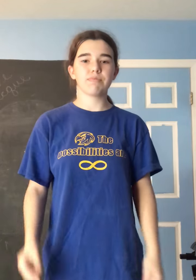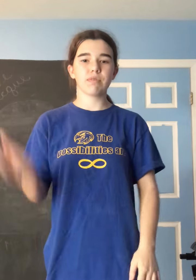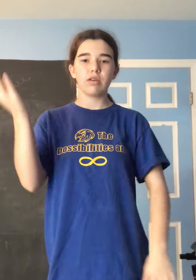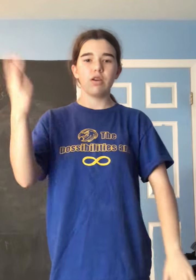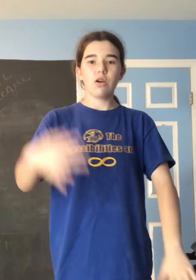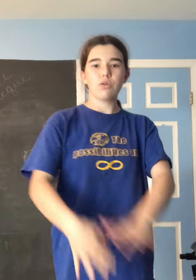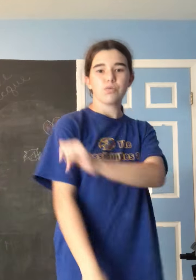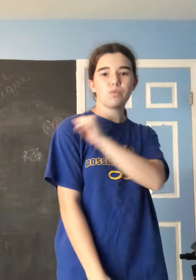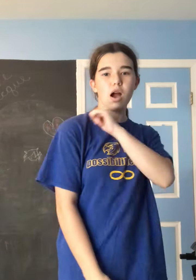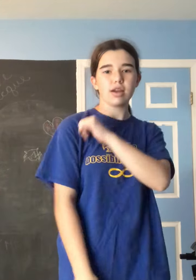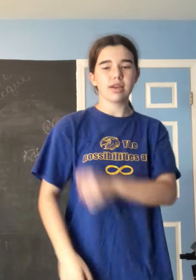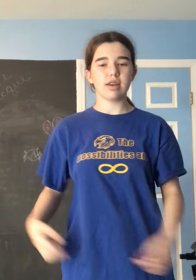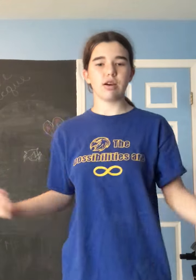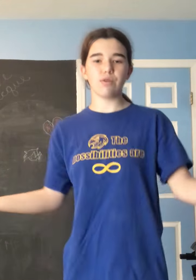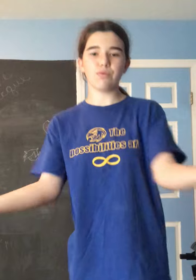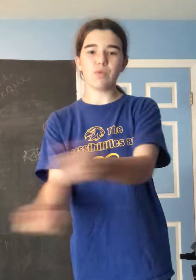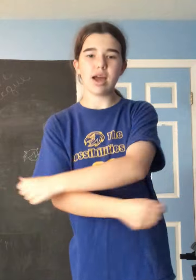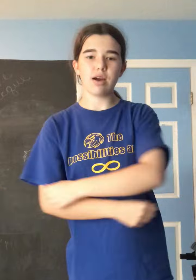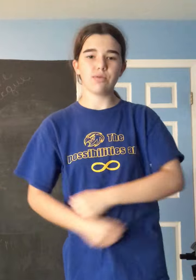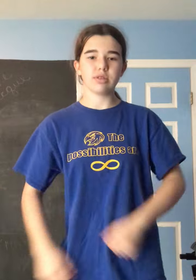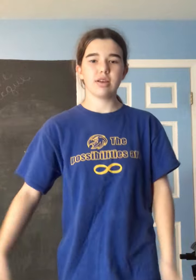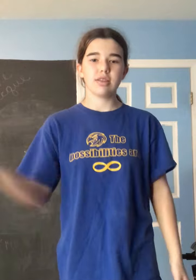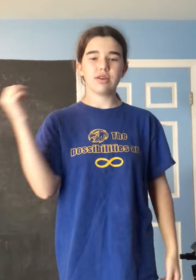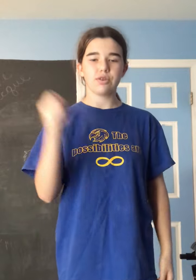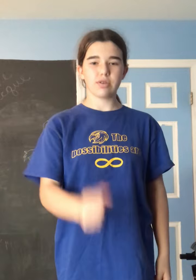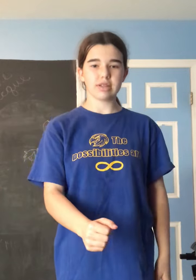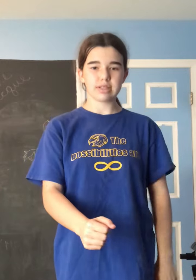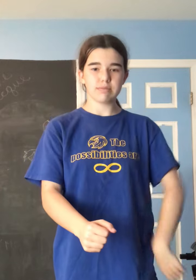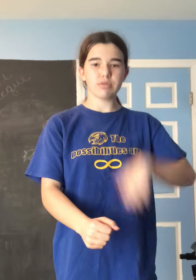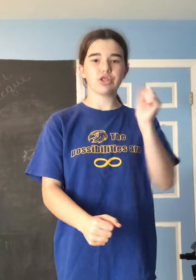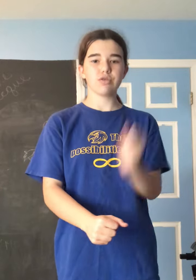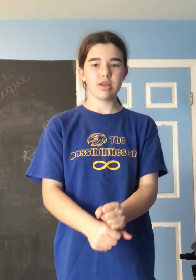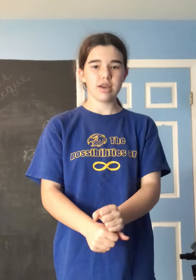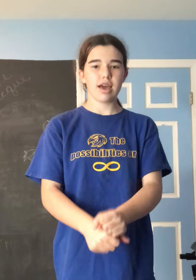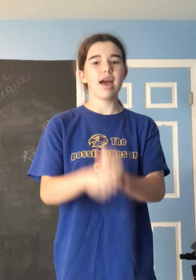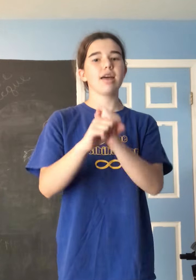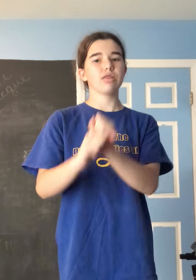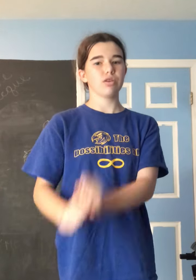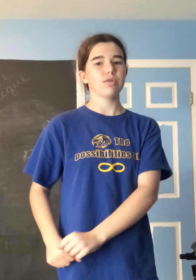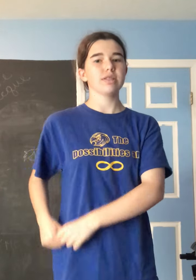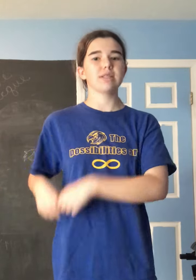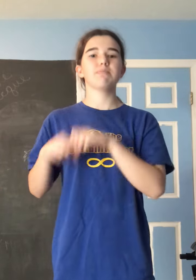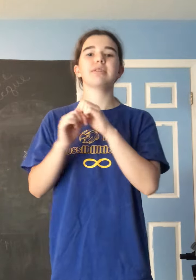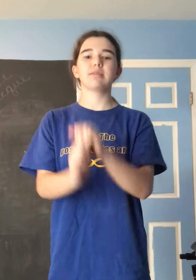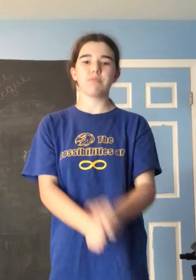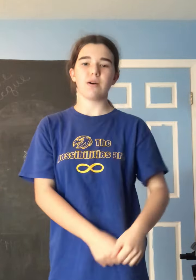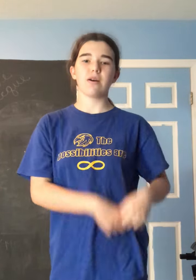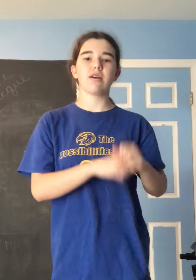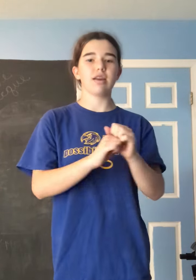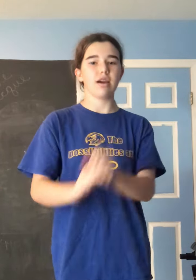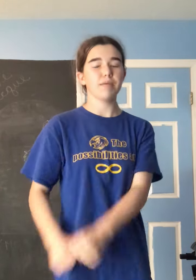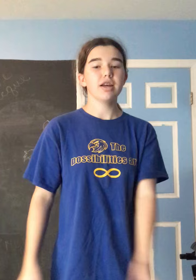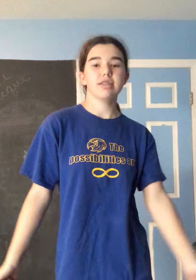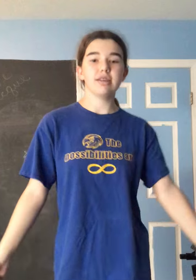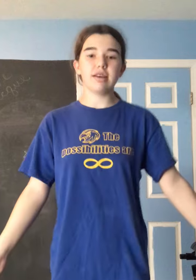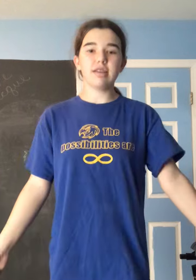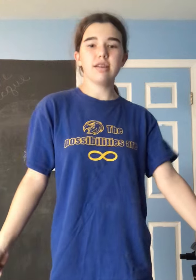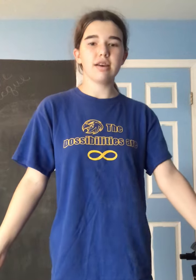rocking around the Christmas tree at the Christmas party hop. Da-na-na-na.